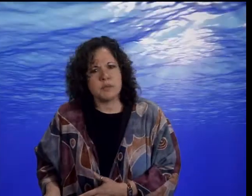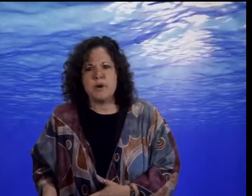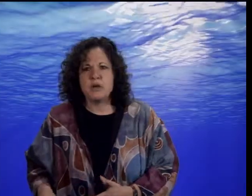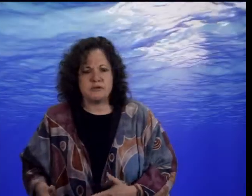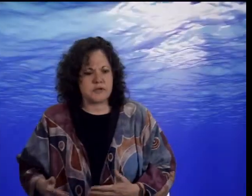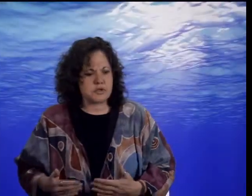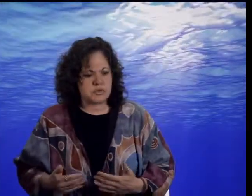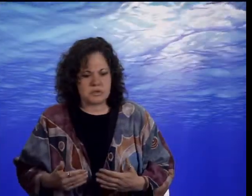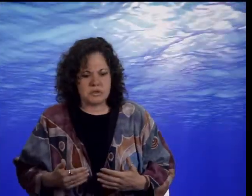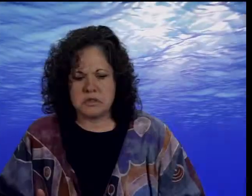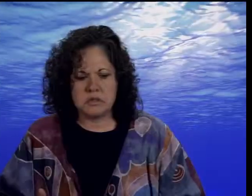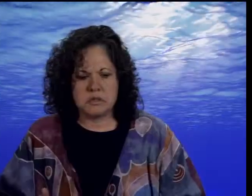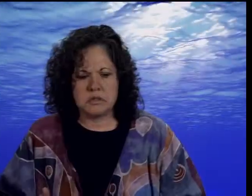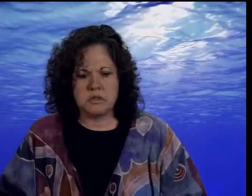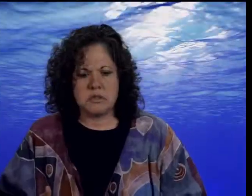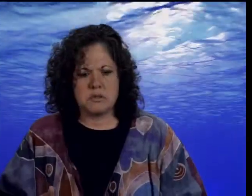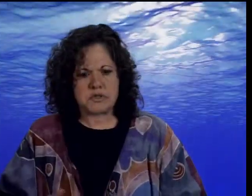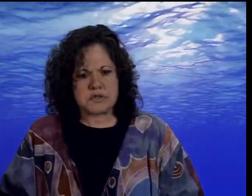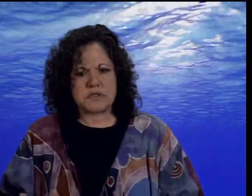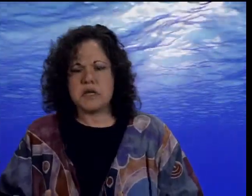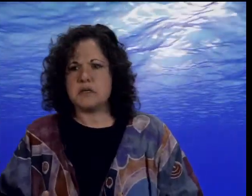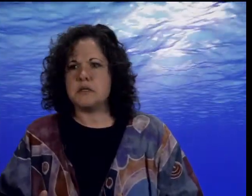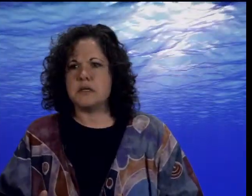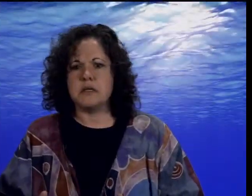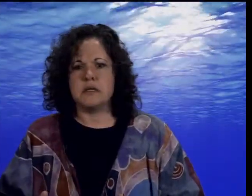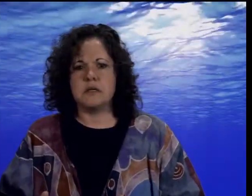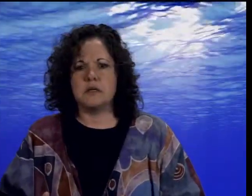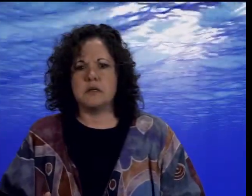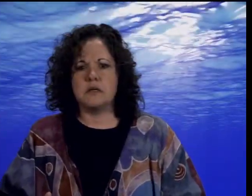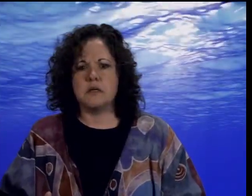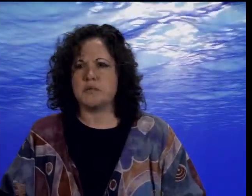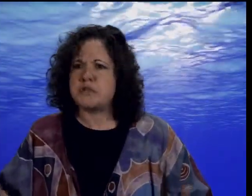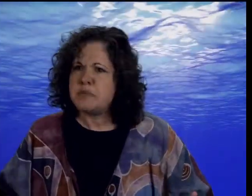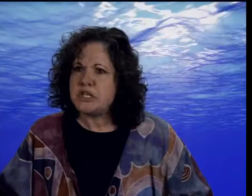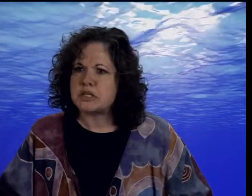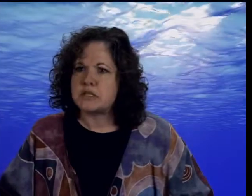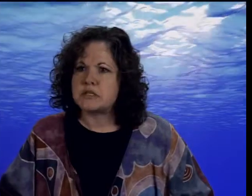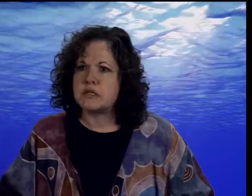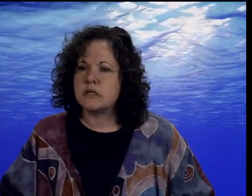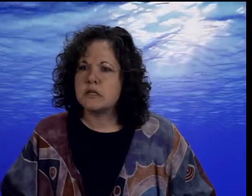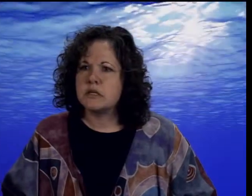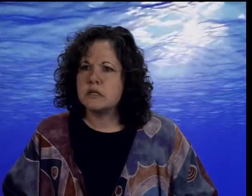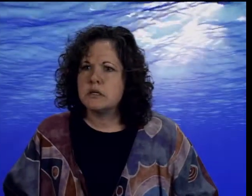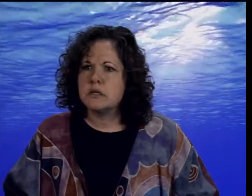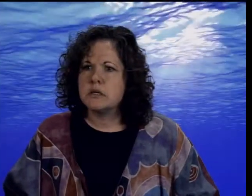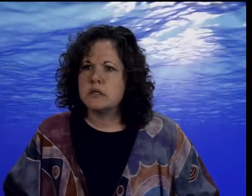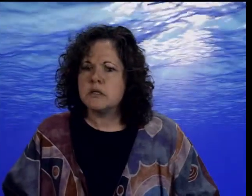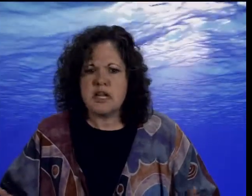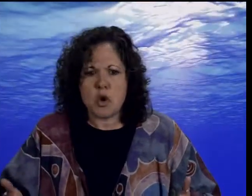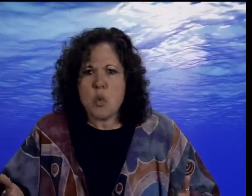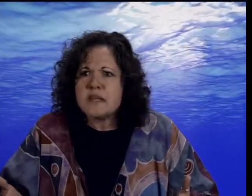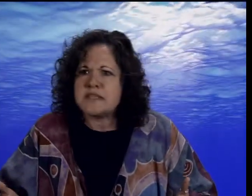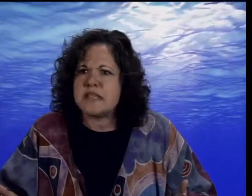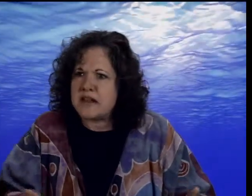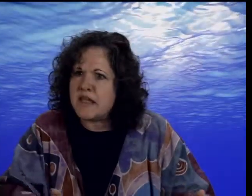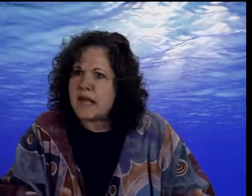the puddle fish were stunned. They were speechless. They didn't know what to say to that.